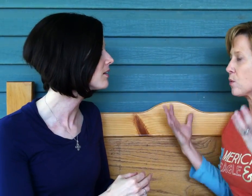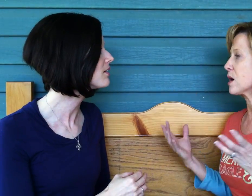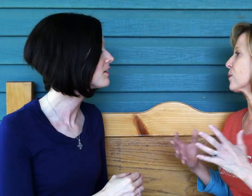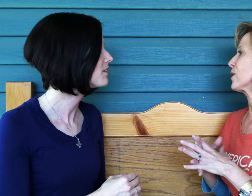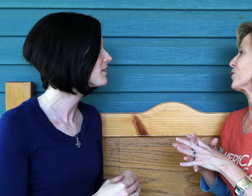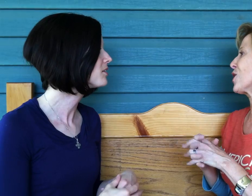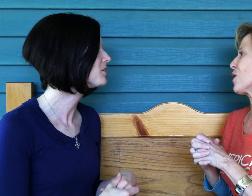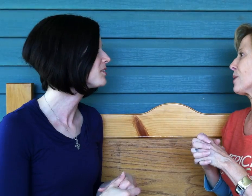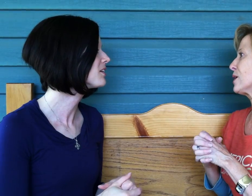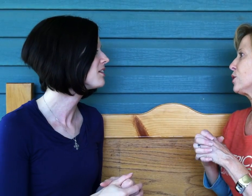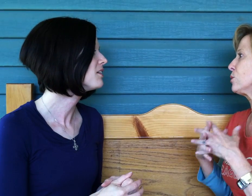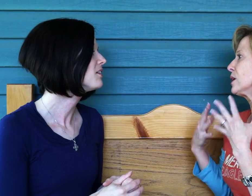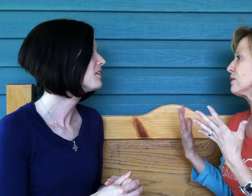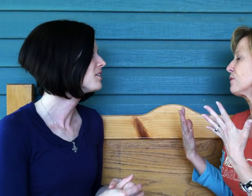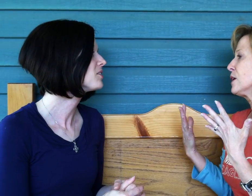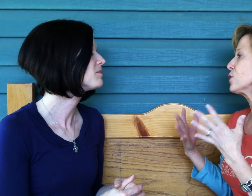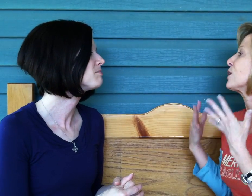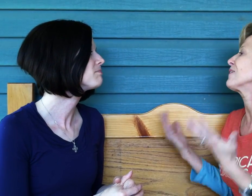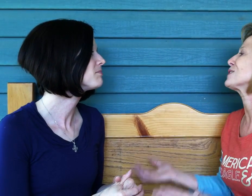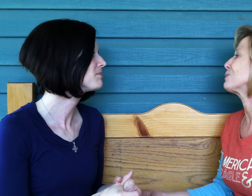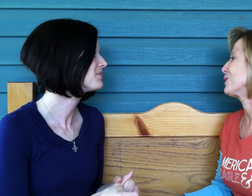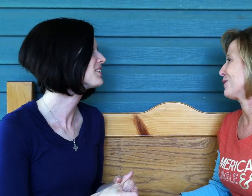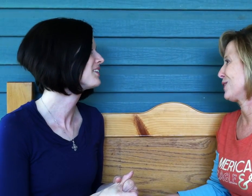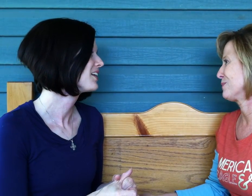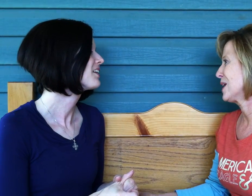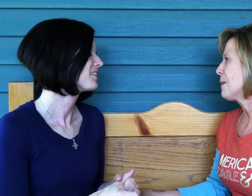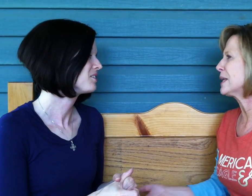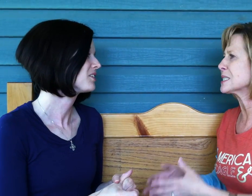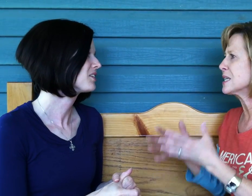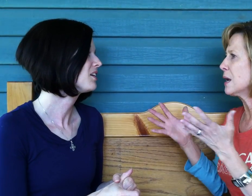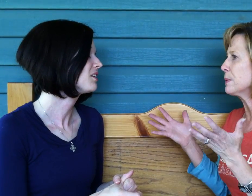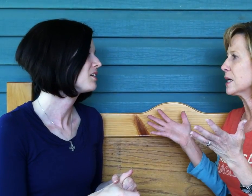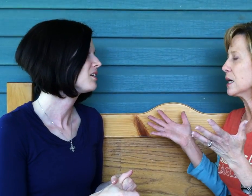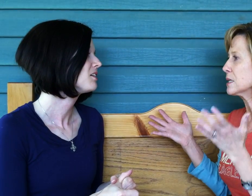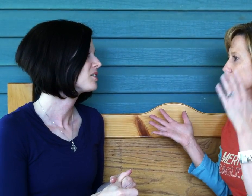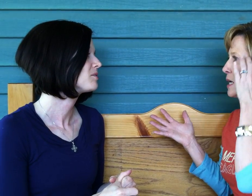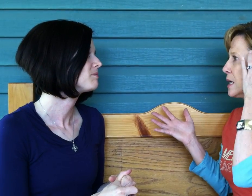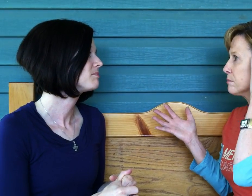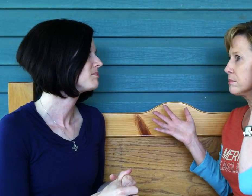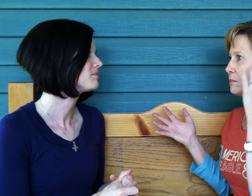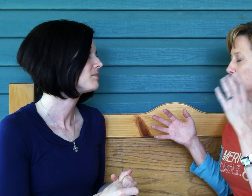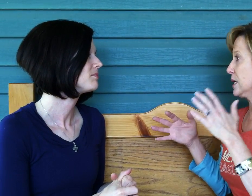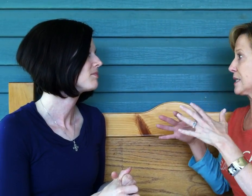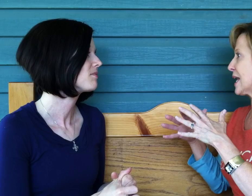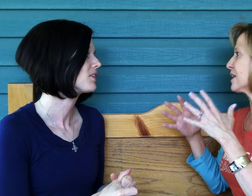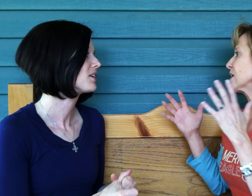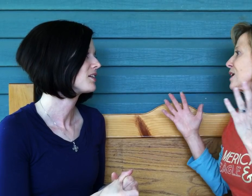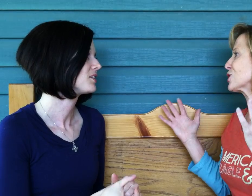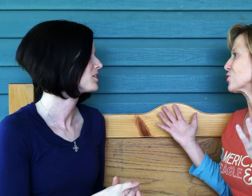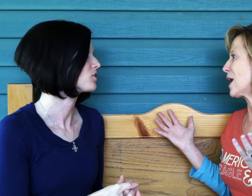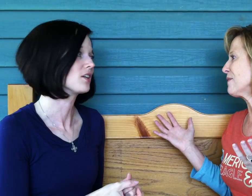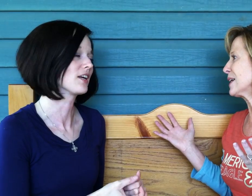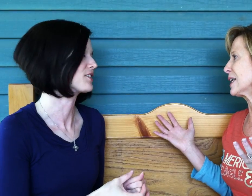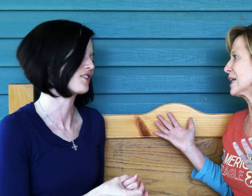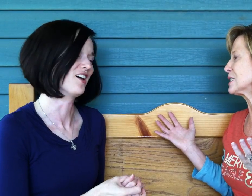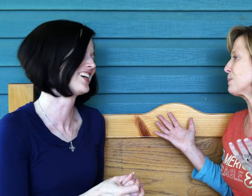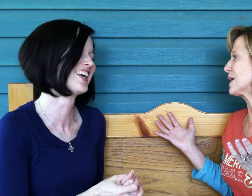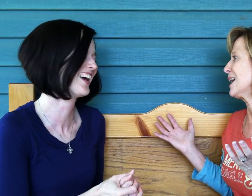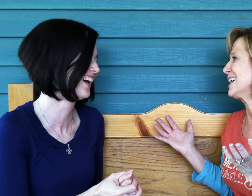walk around your home, you live, your life is beautiful. But it's not because it's anything extravagant. not. It's because